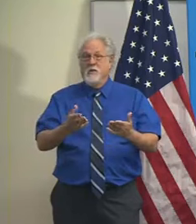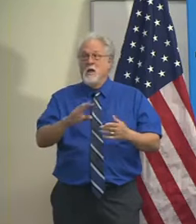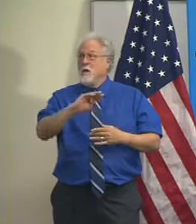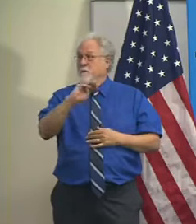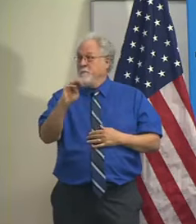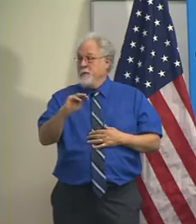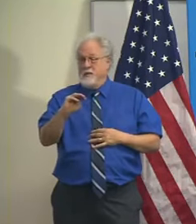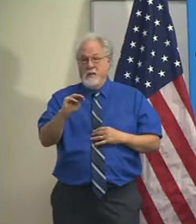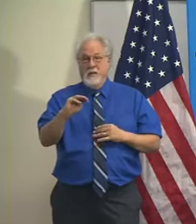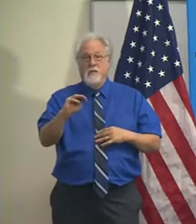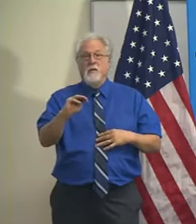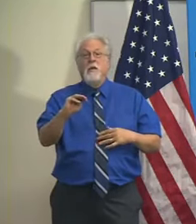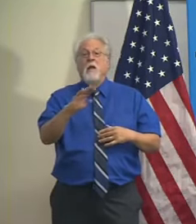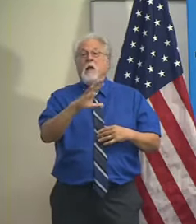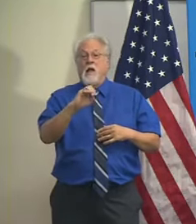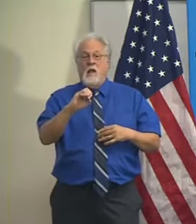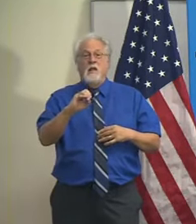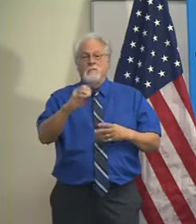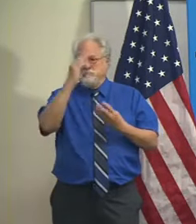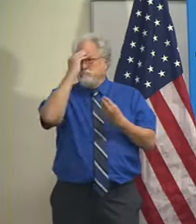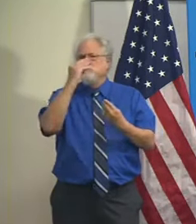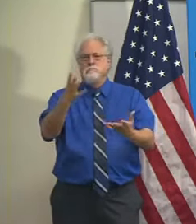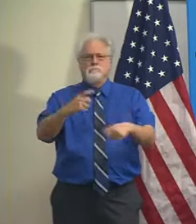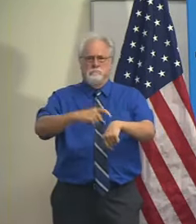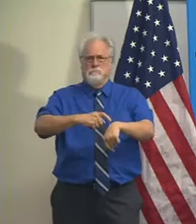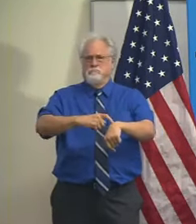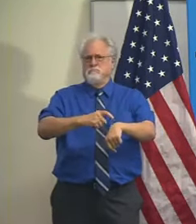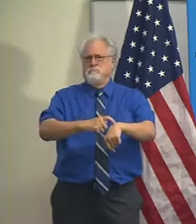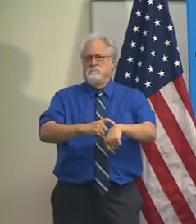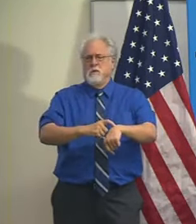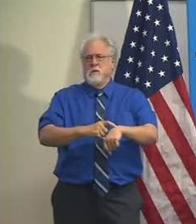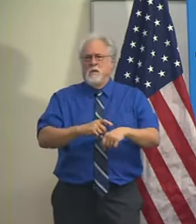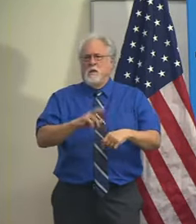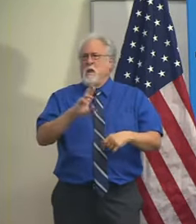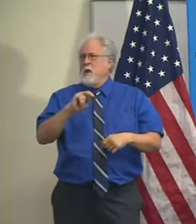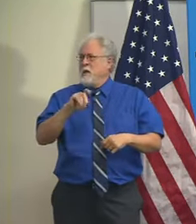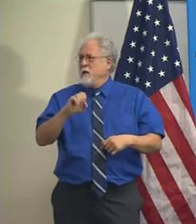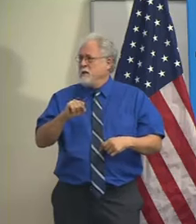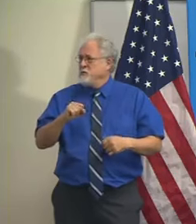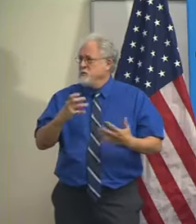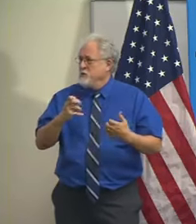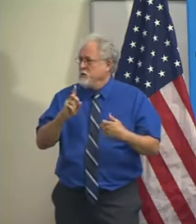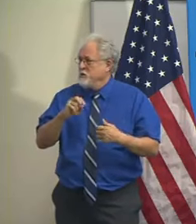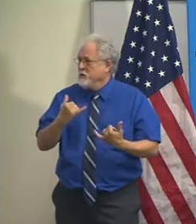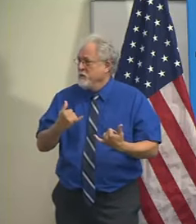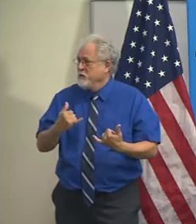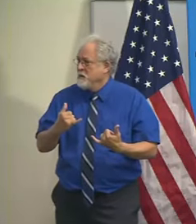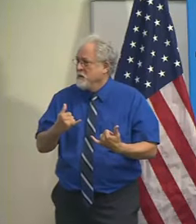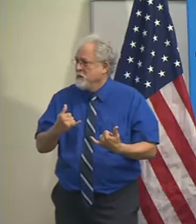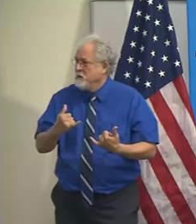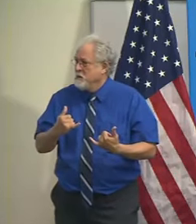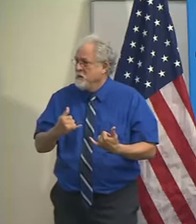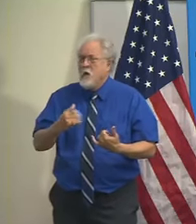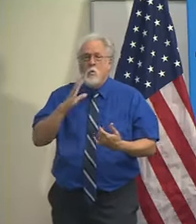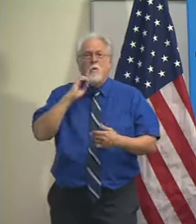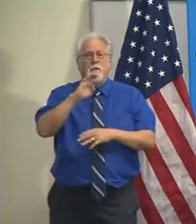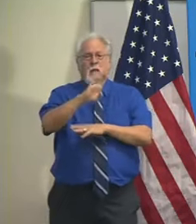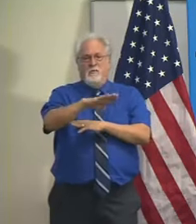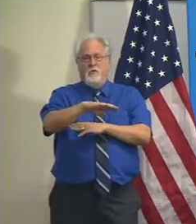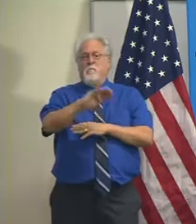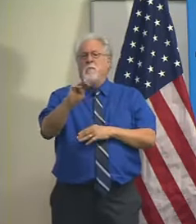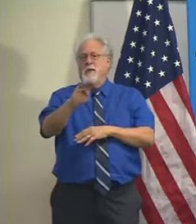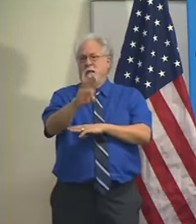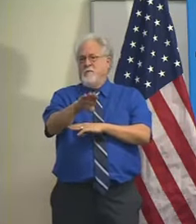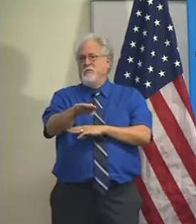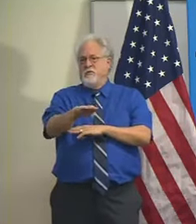on Monday, and we'll certainly let you know what time that's going to be, unless, Shawna, we want to do that now? Okay, so it'll